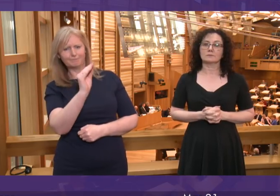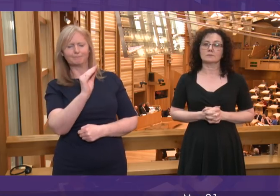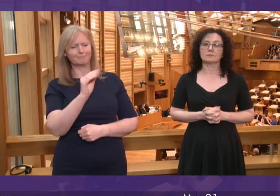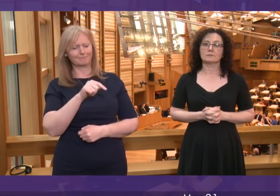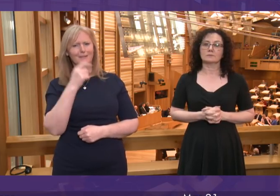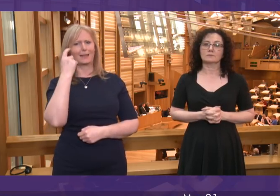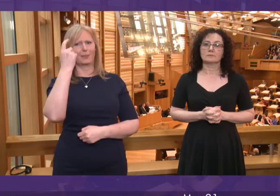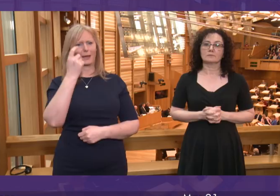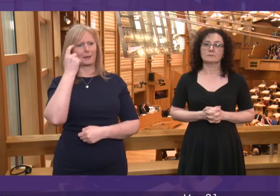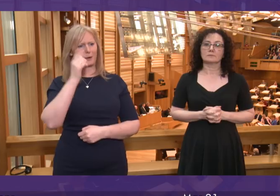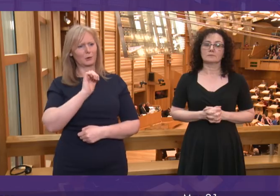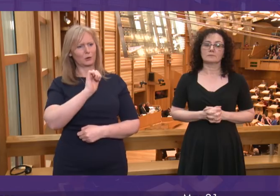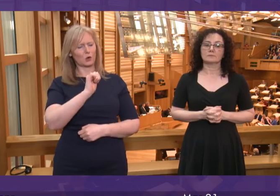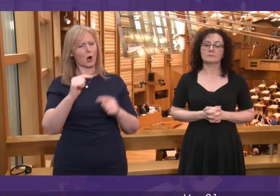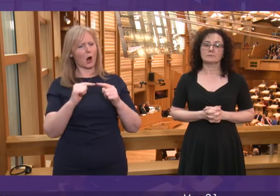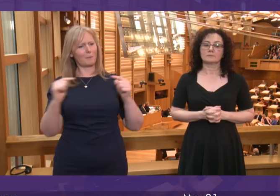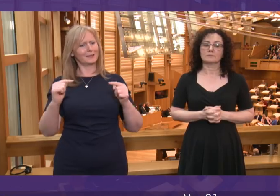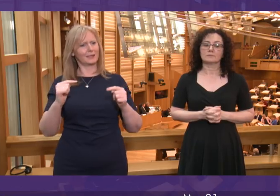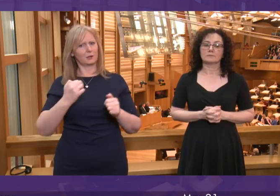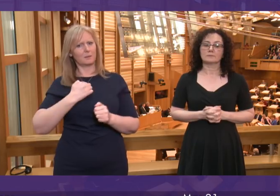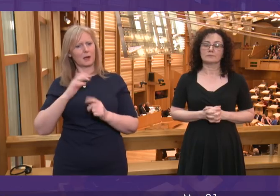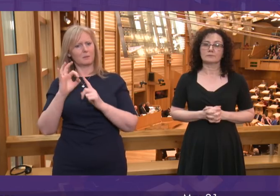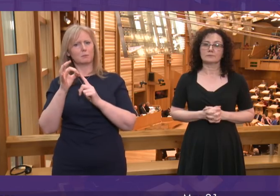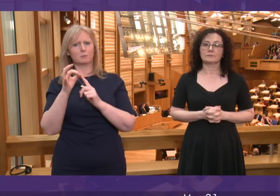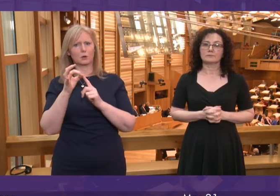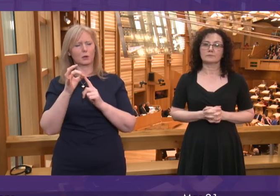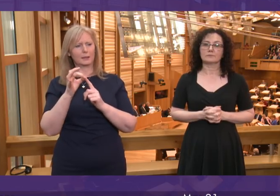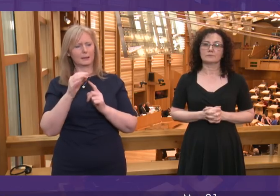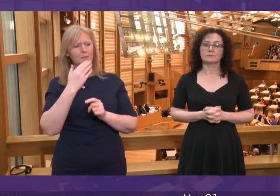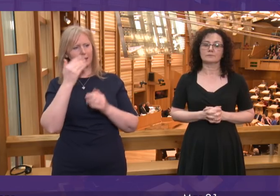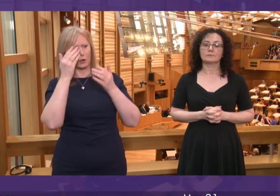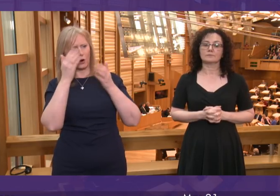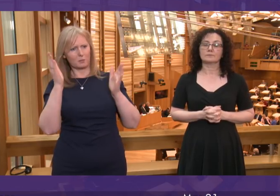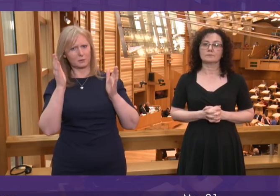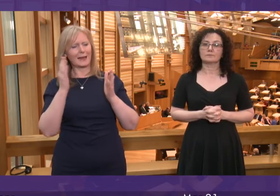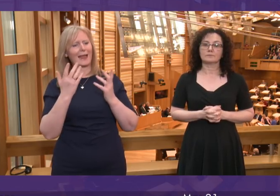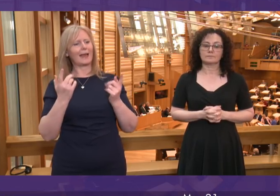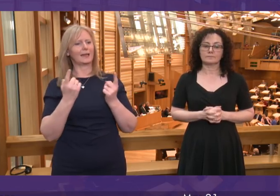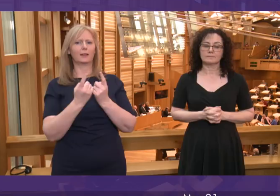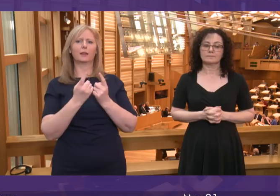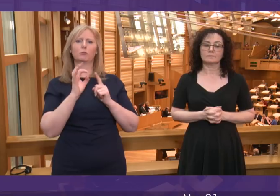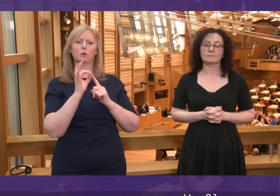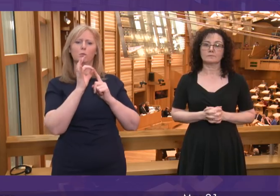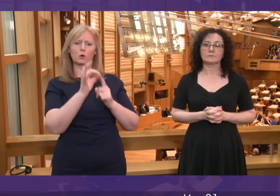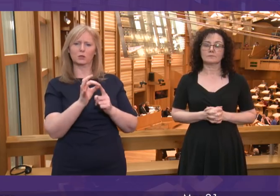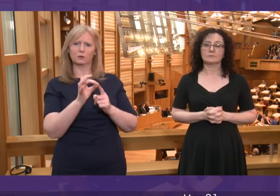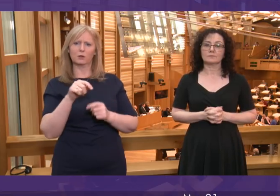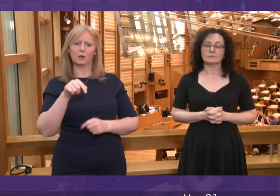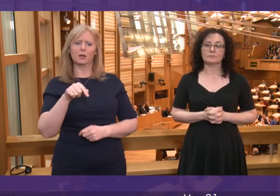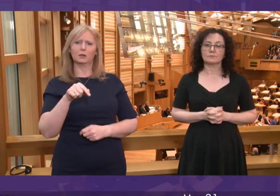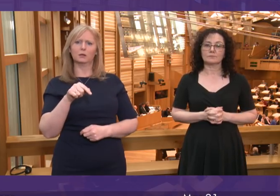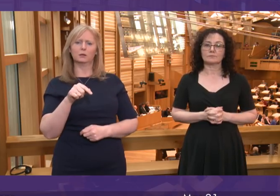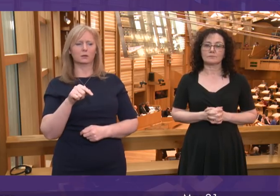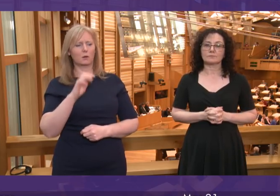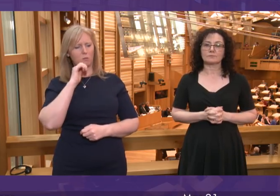reconsider his opposition to that, just as he is asking me to be open-minded to any proposals that he makes. We will continue to make